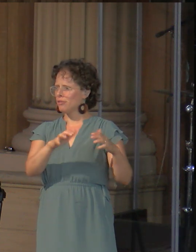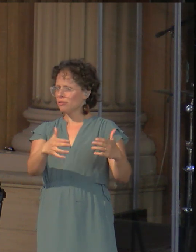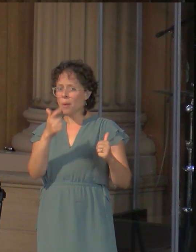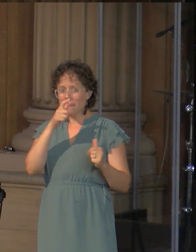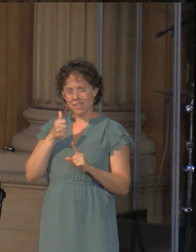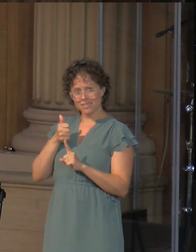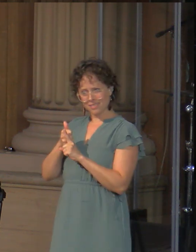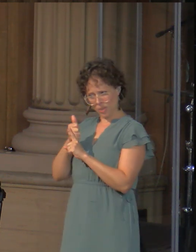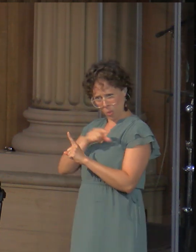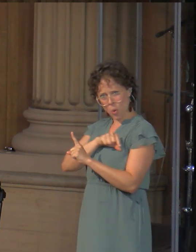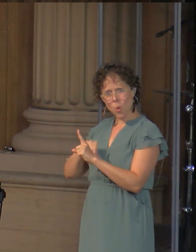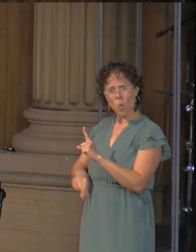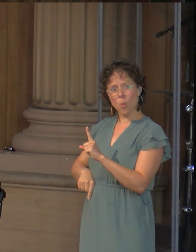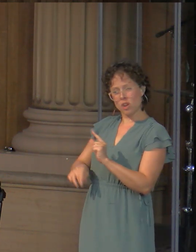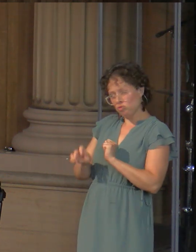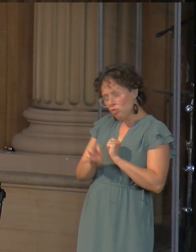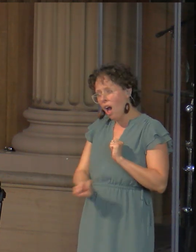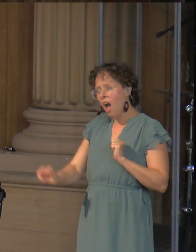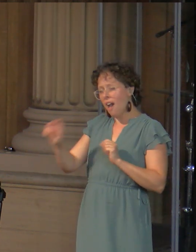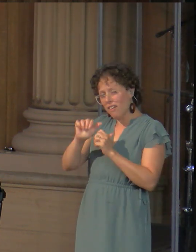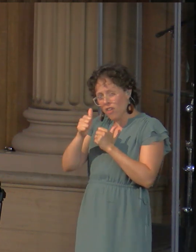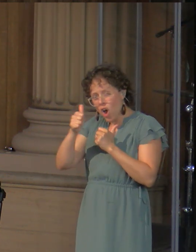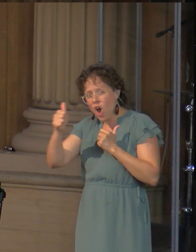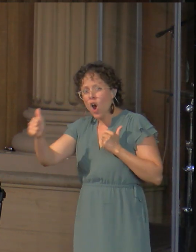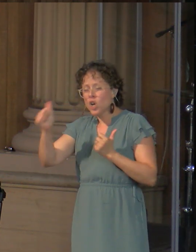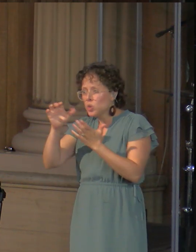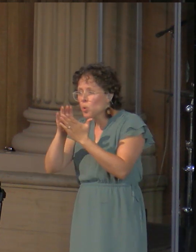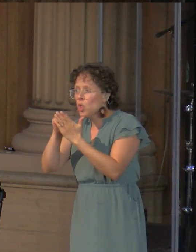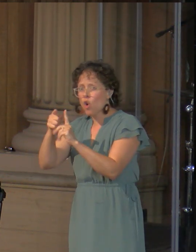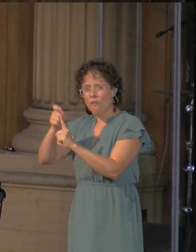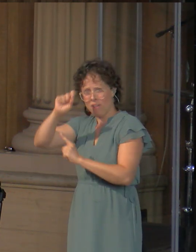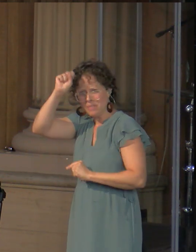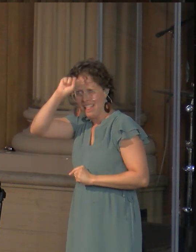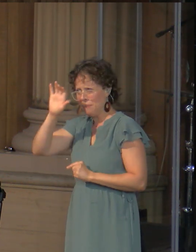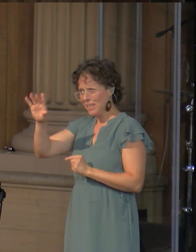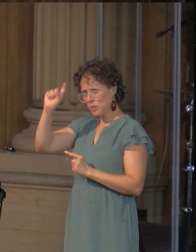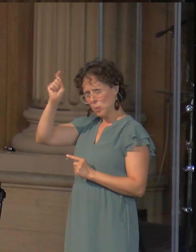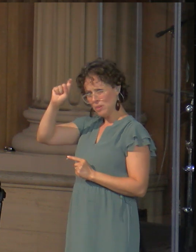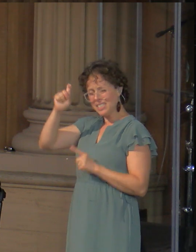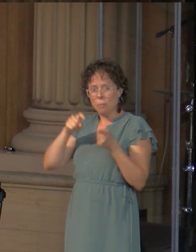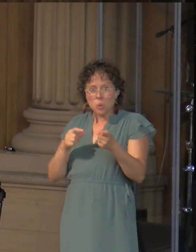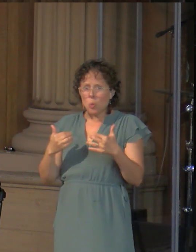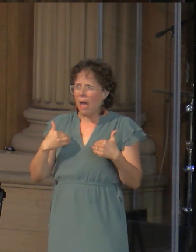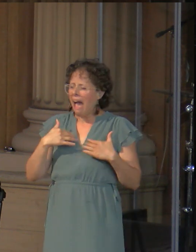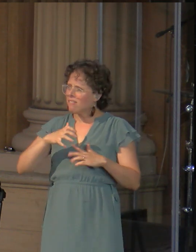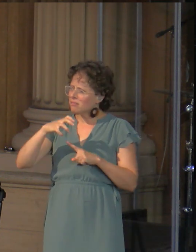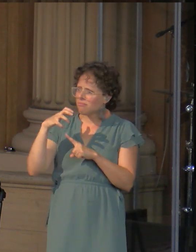Solomon, and you've got a greater than Solomon right in your backyard, and you don't care at all about the wisdom that I'm giving you.